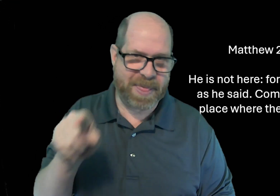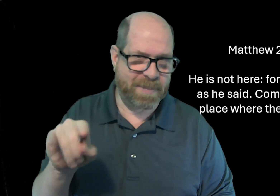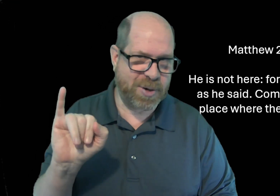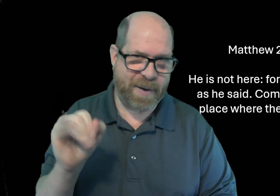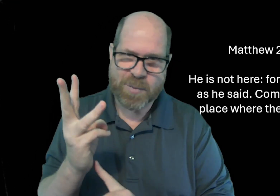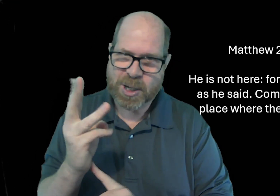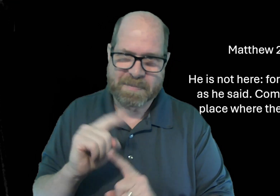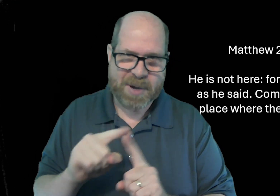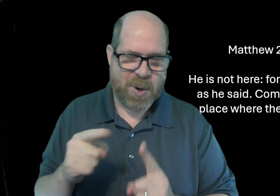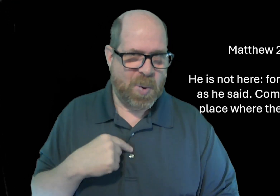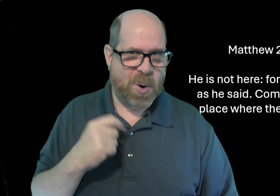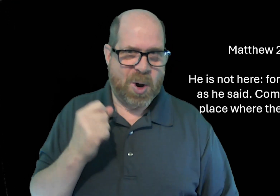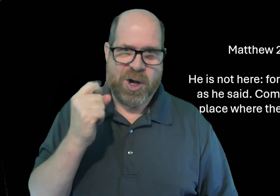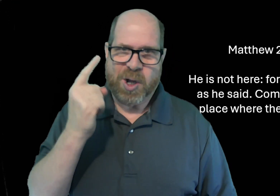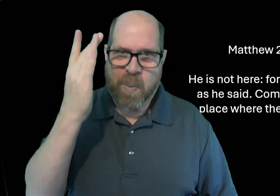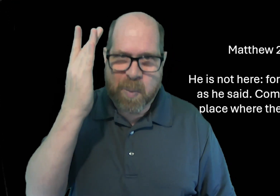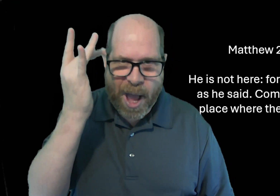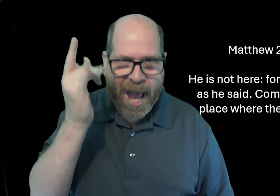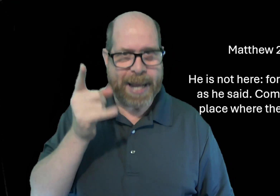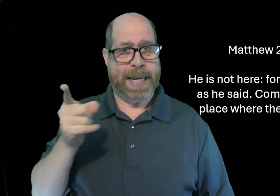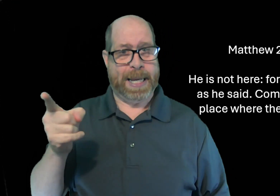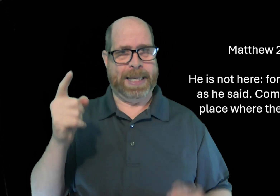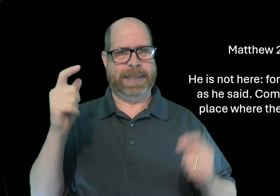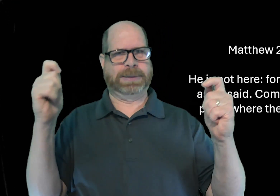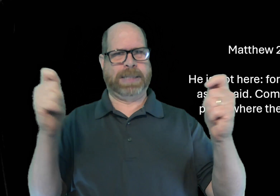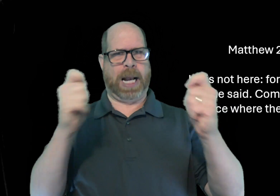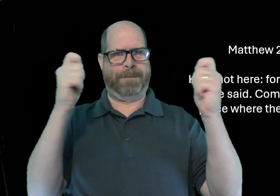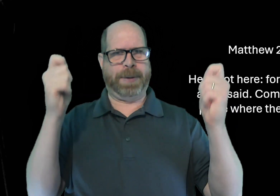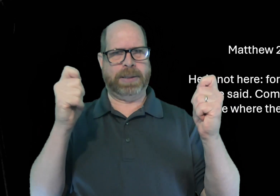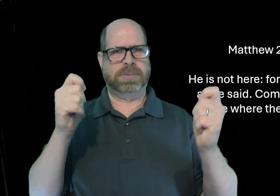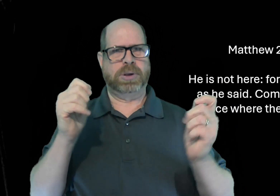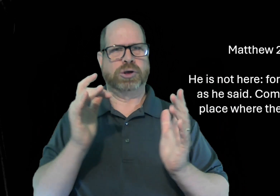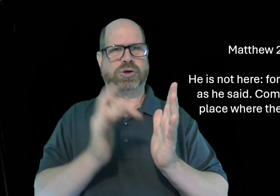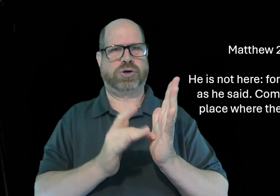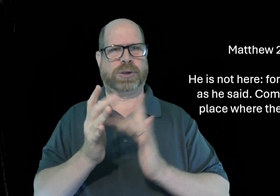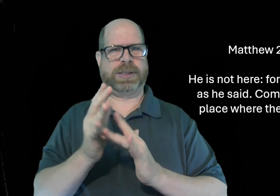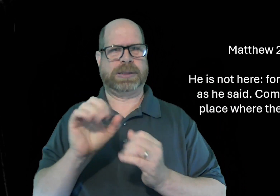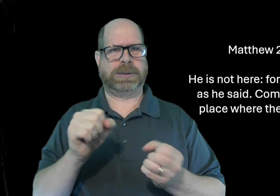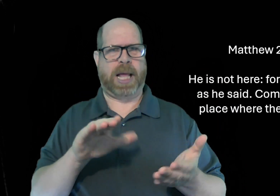i just don't understand why they celebrate jesus's death